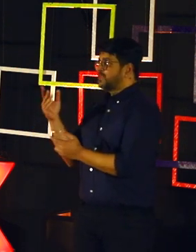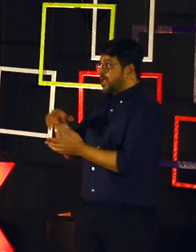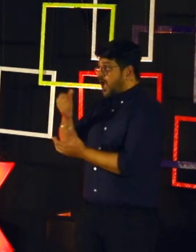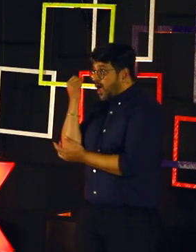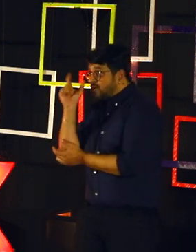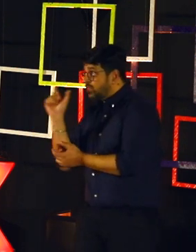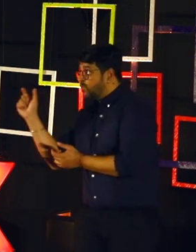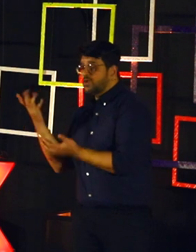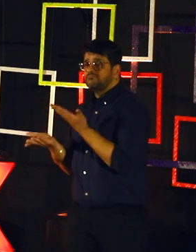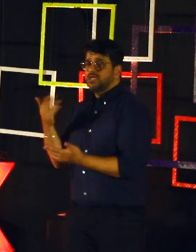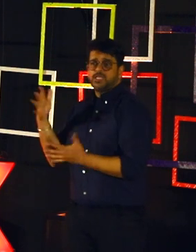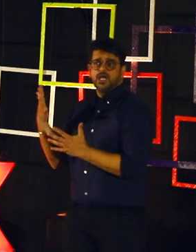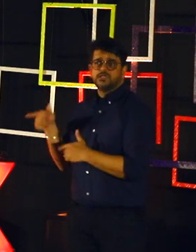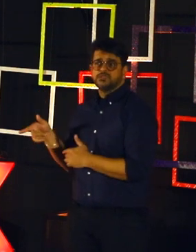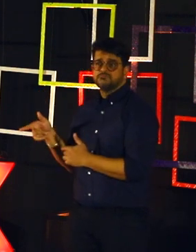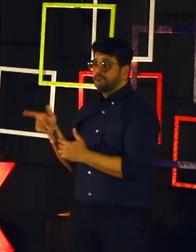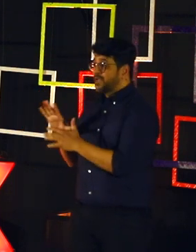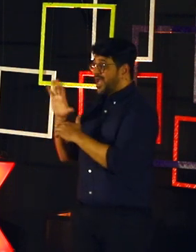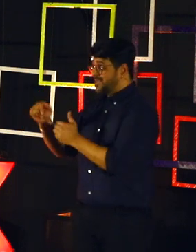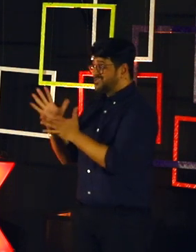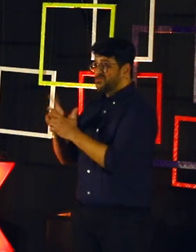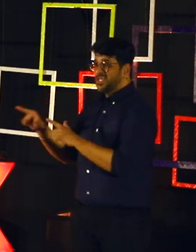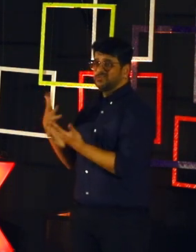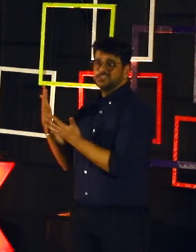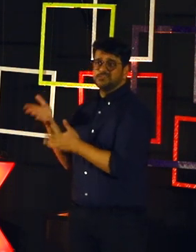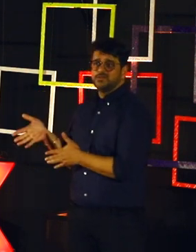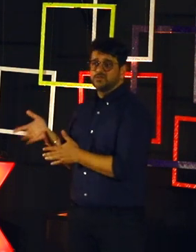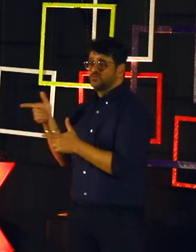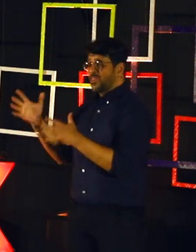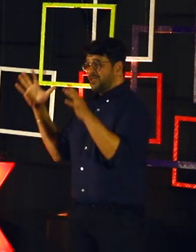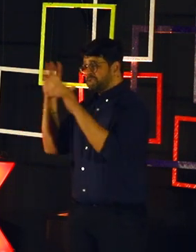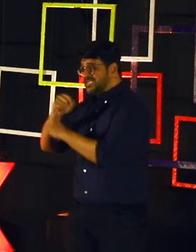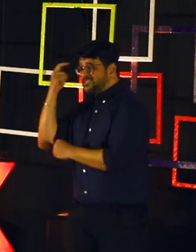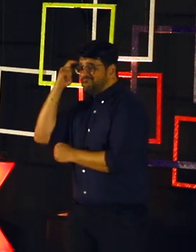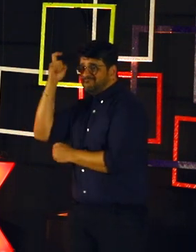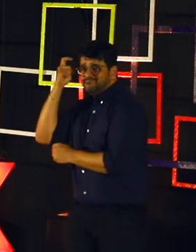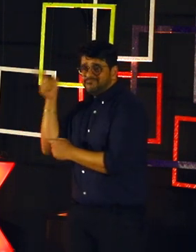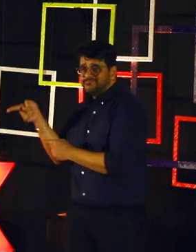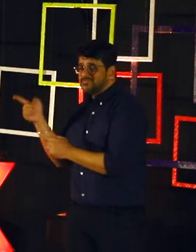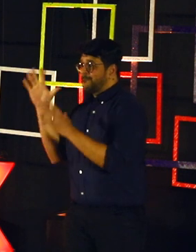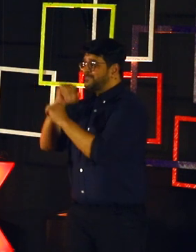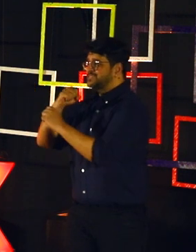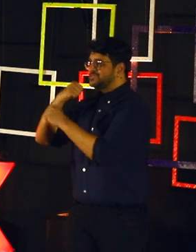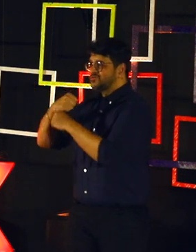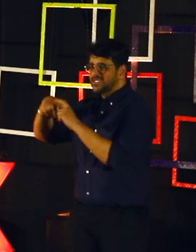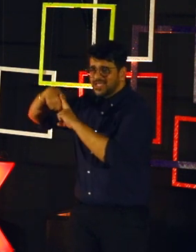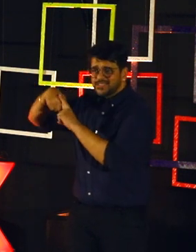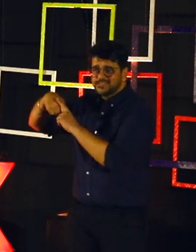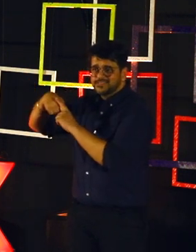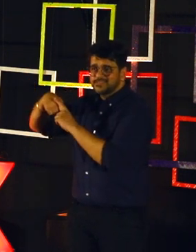again and again. They don't understand the words. Nor do they understand what they are speaking. This is not true language. Jim, imagine the impact it has on their